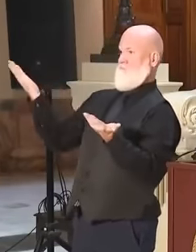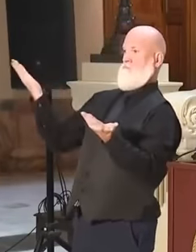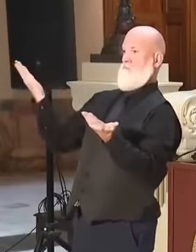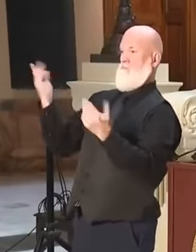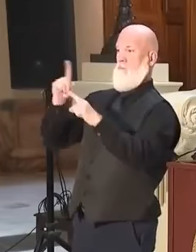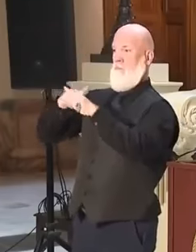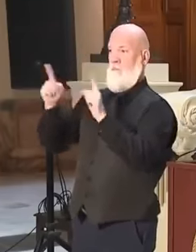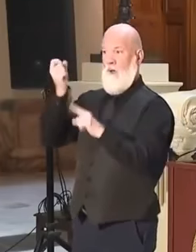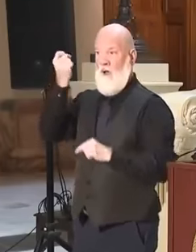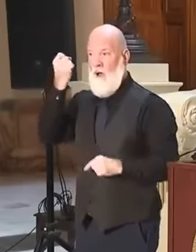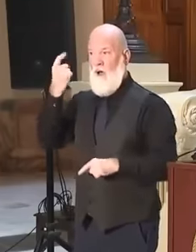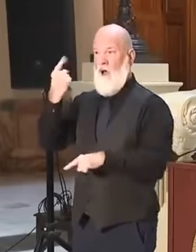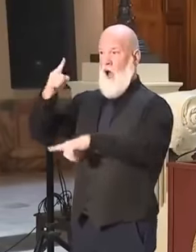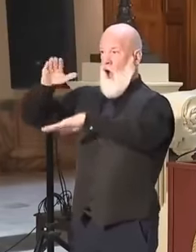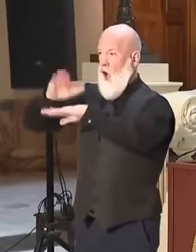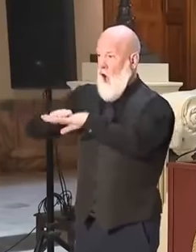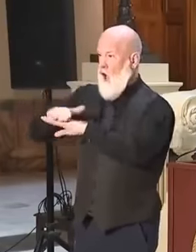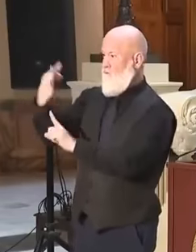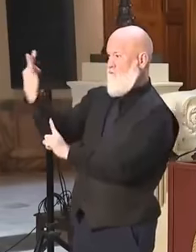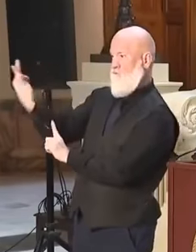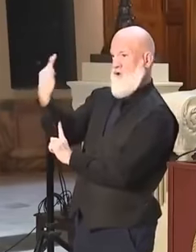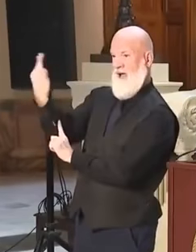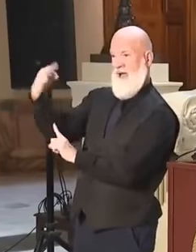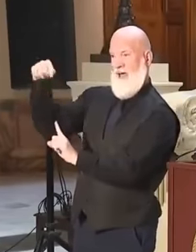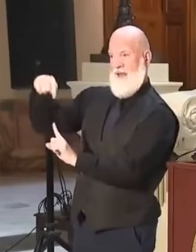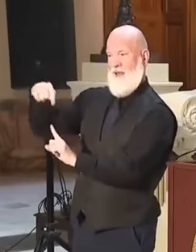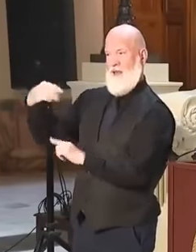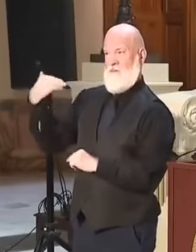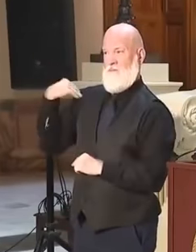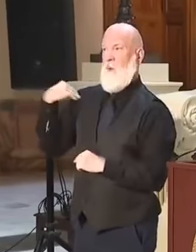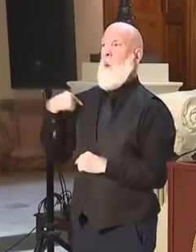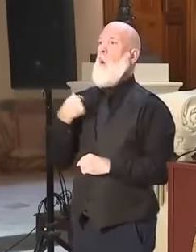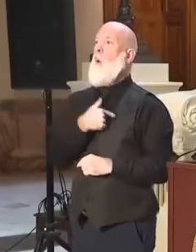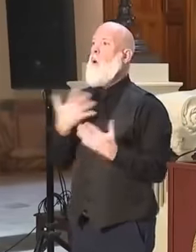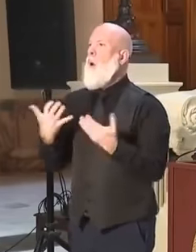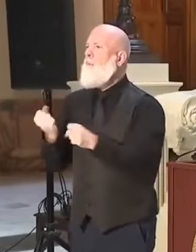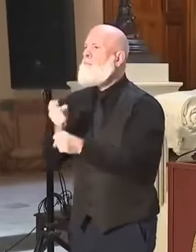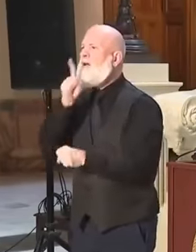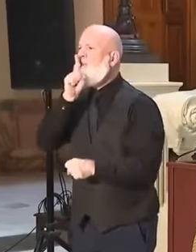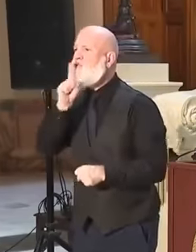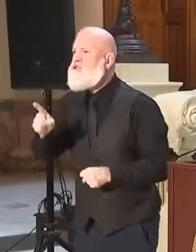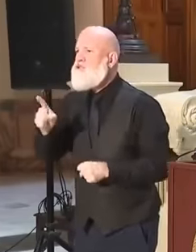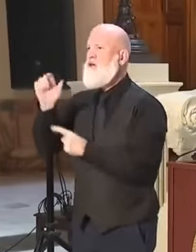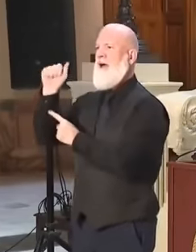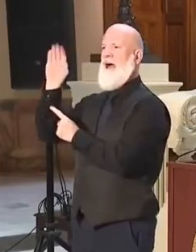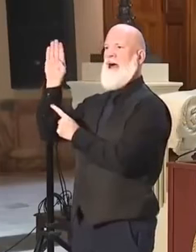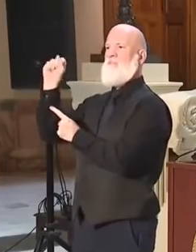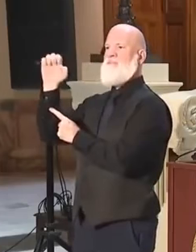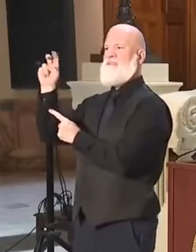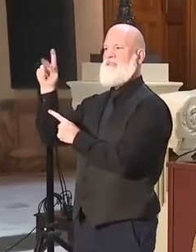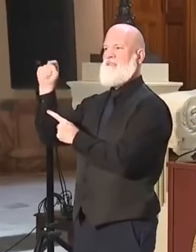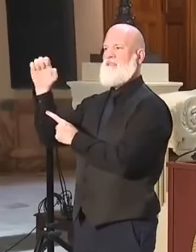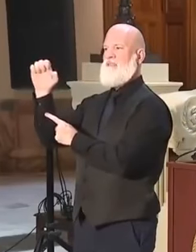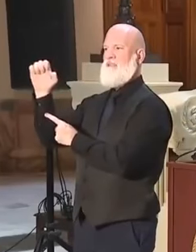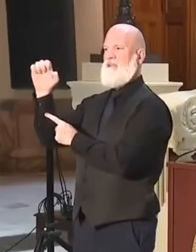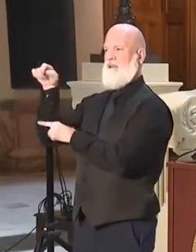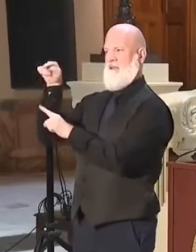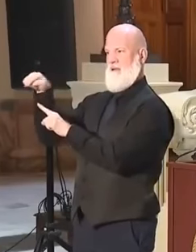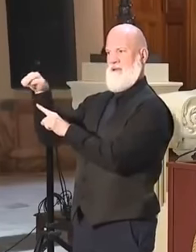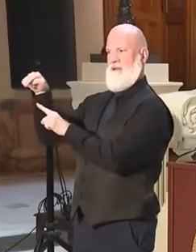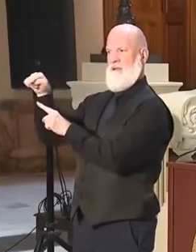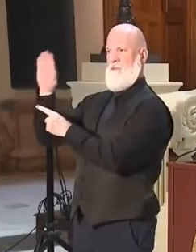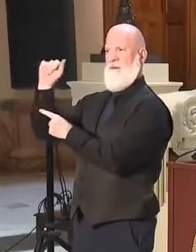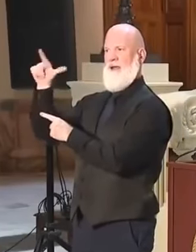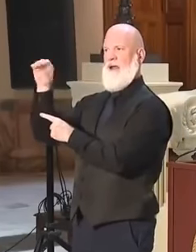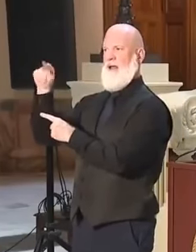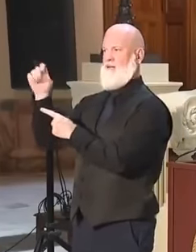end, we need to make sure that the absentee ballot process is as tight as it can be so we can stop illegal voting and prevent double voting